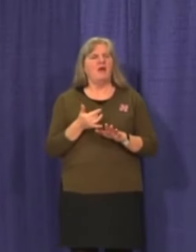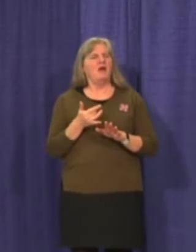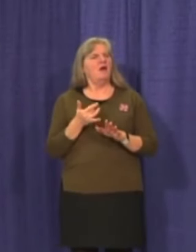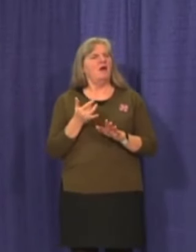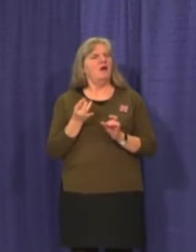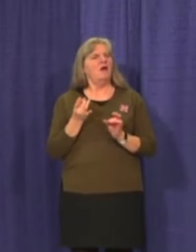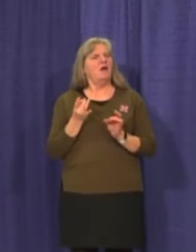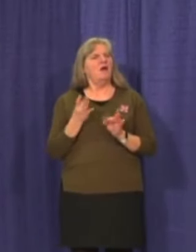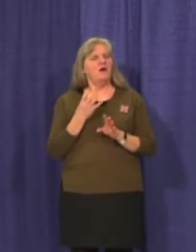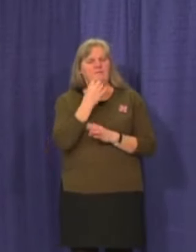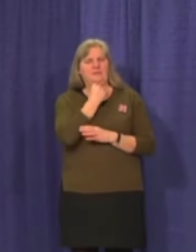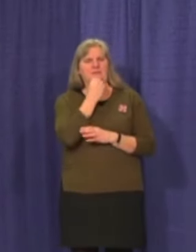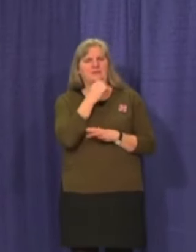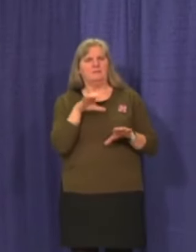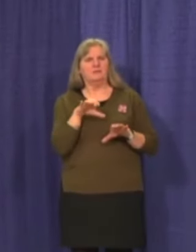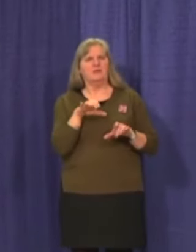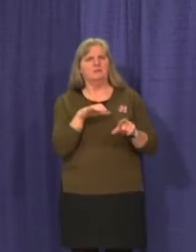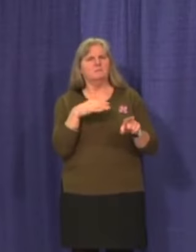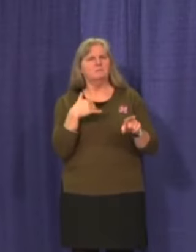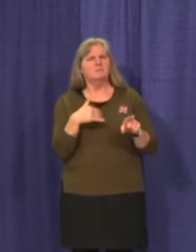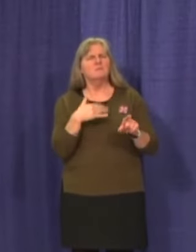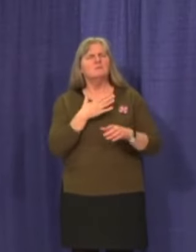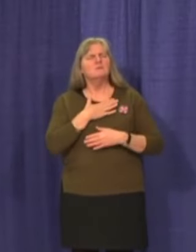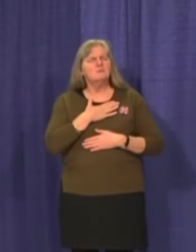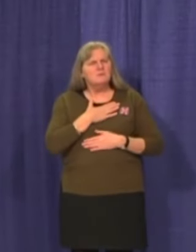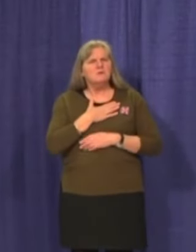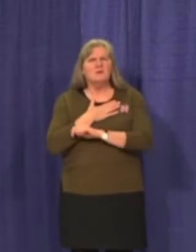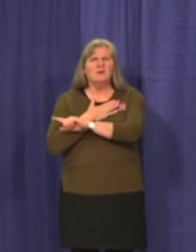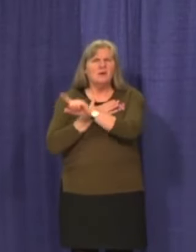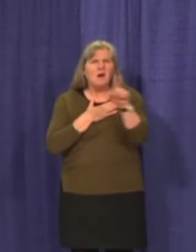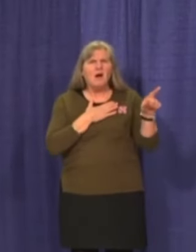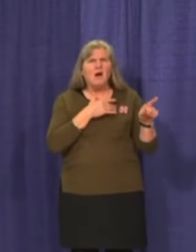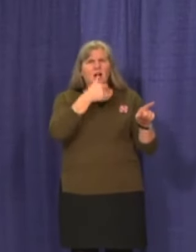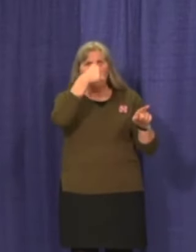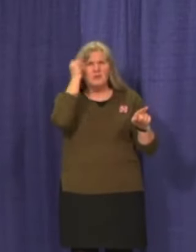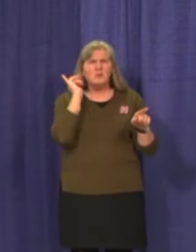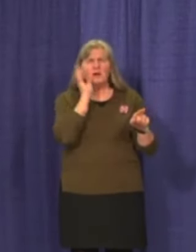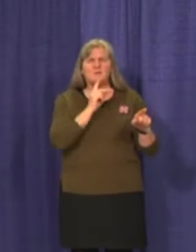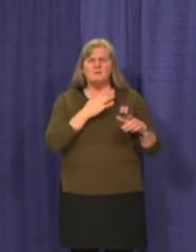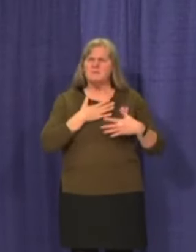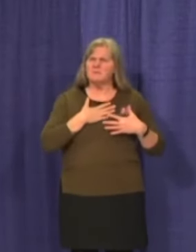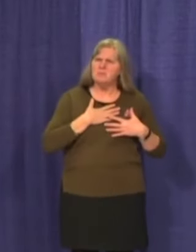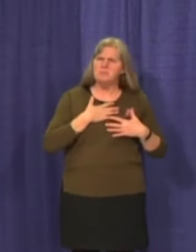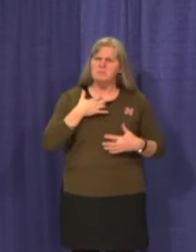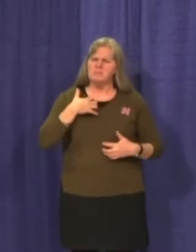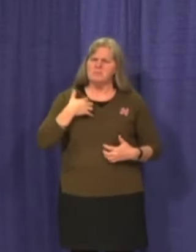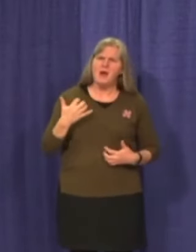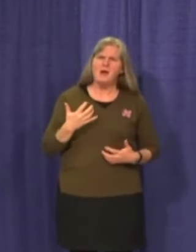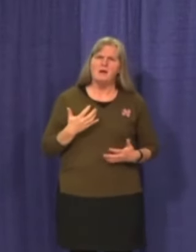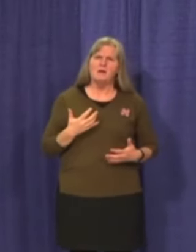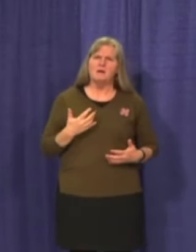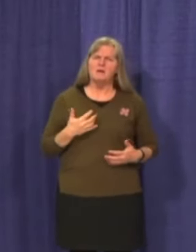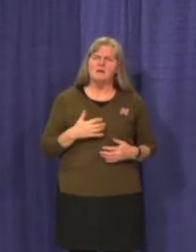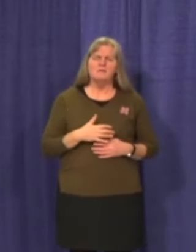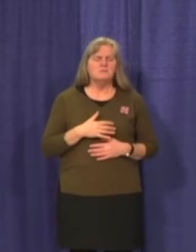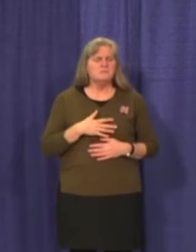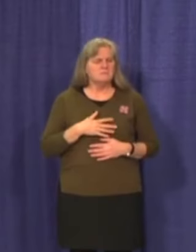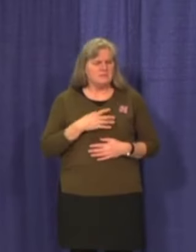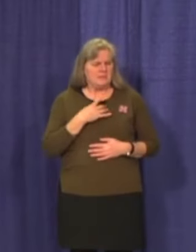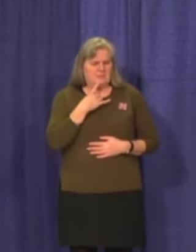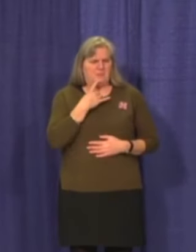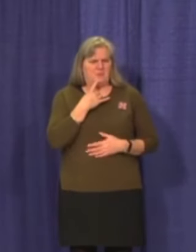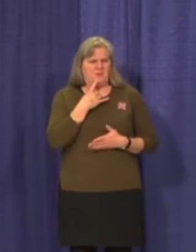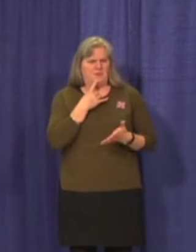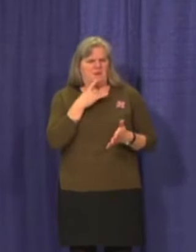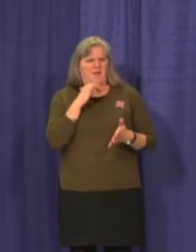selfish behaviour. All of us as Yukoners are outraged. I find it disturbing that